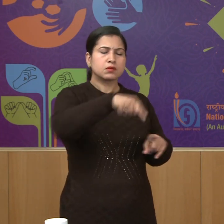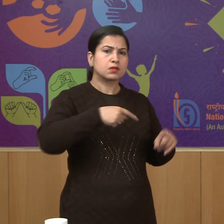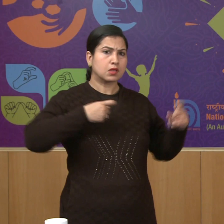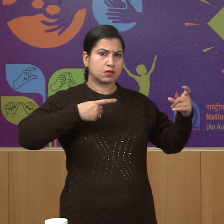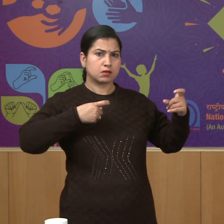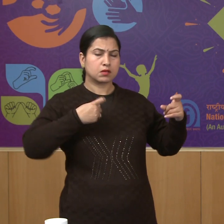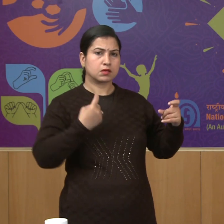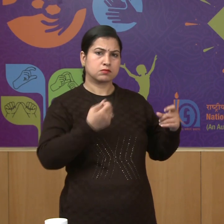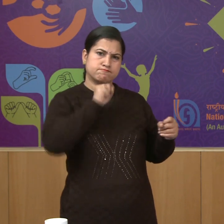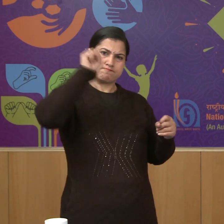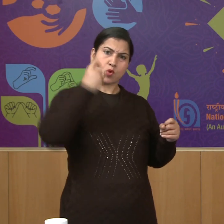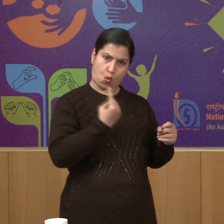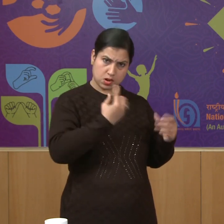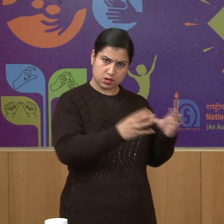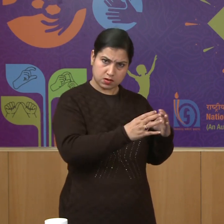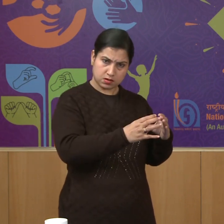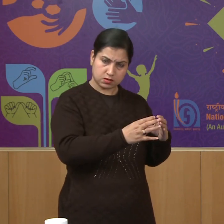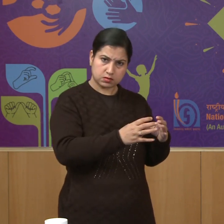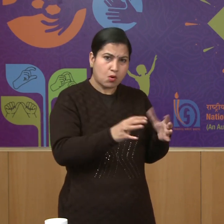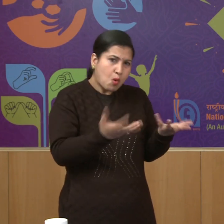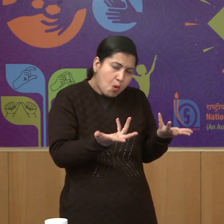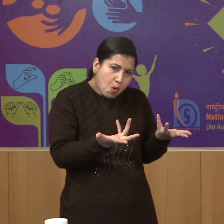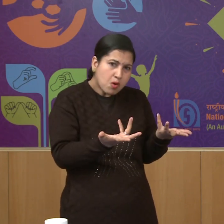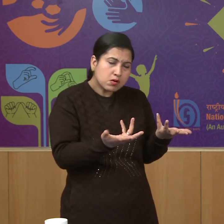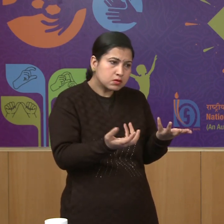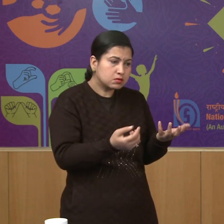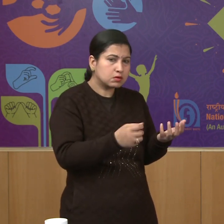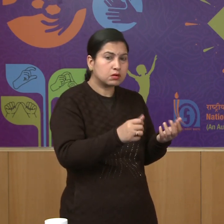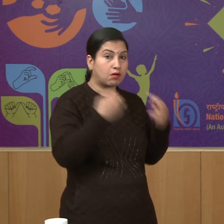or a popular revolt